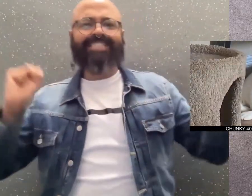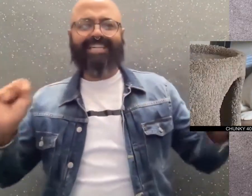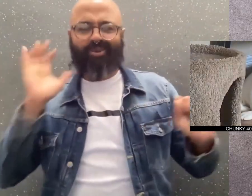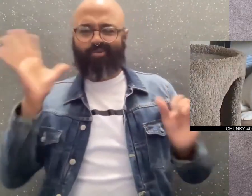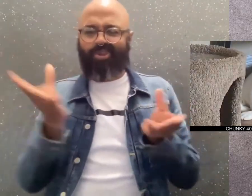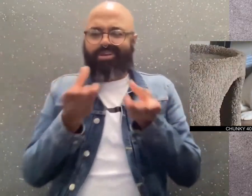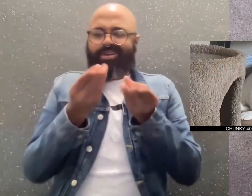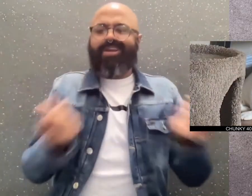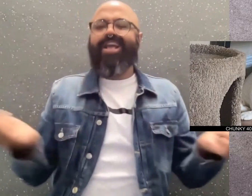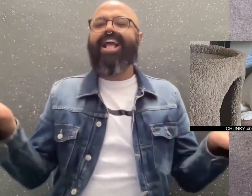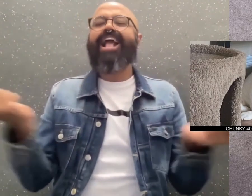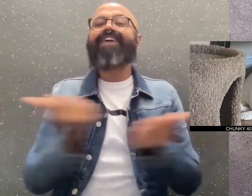fix everything.